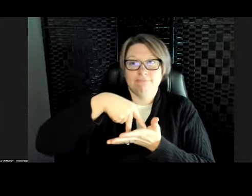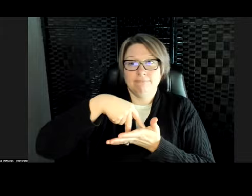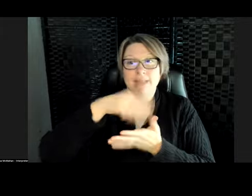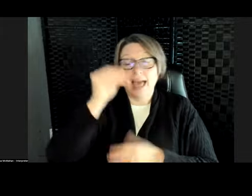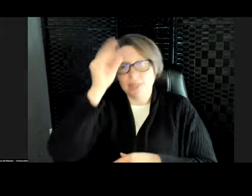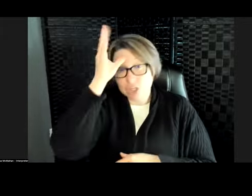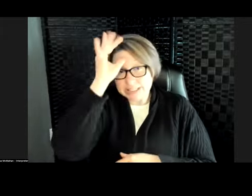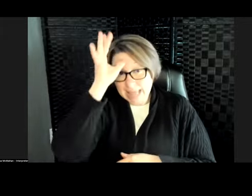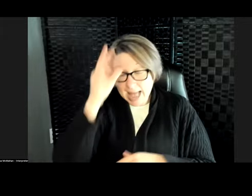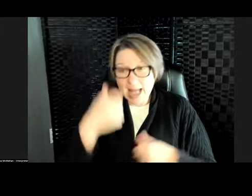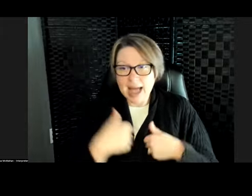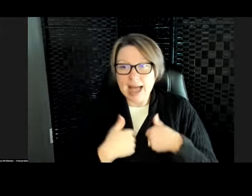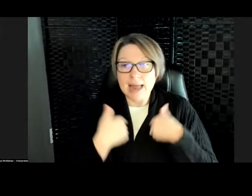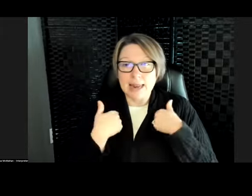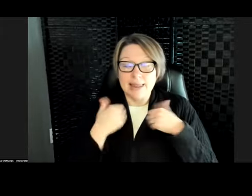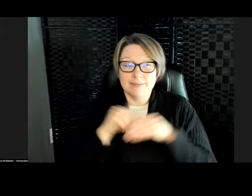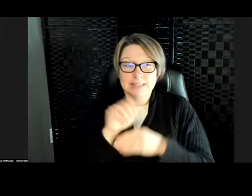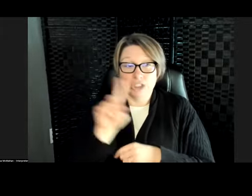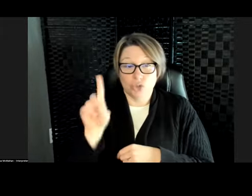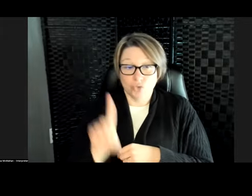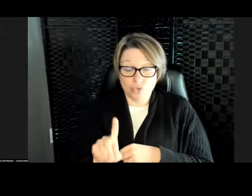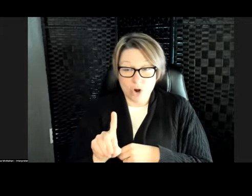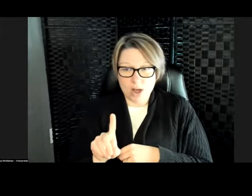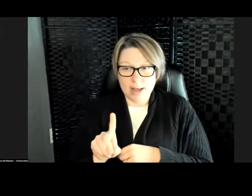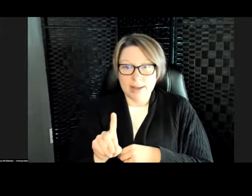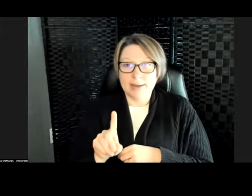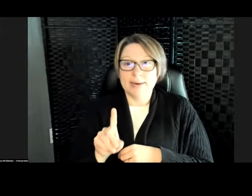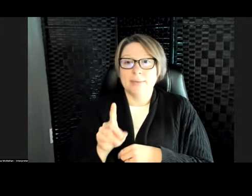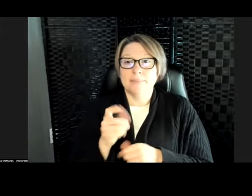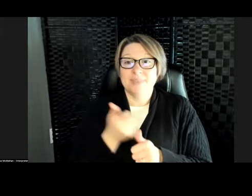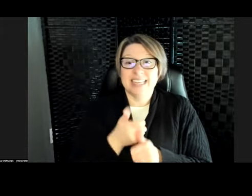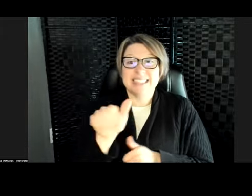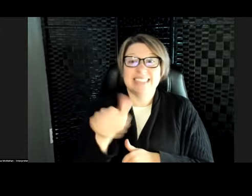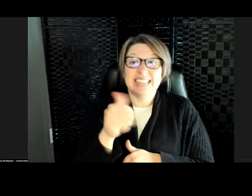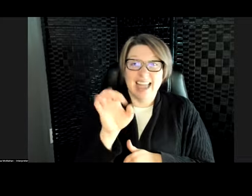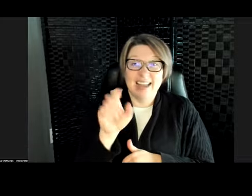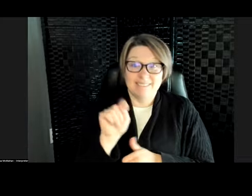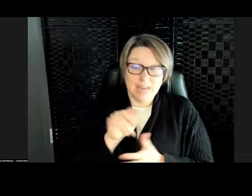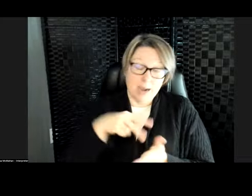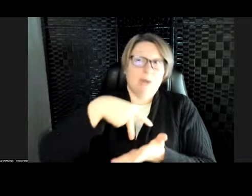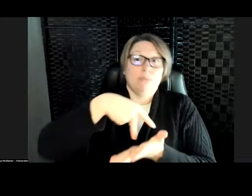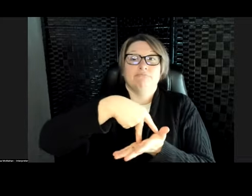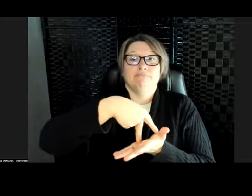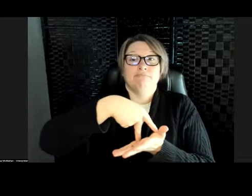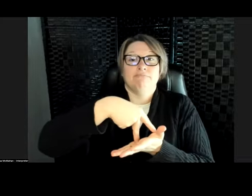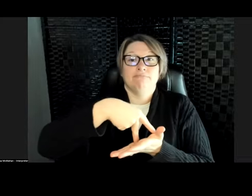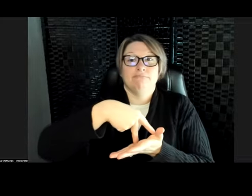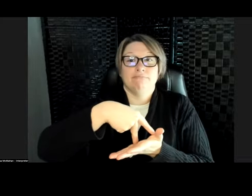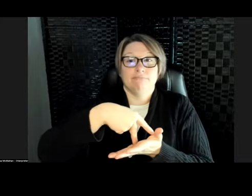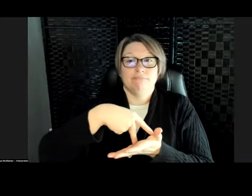who lives in Detroit, he is 10 feet tall when he stands on his legs. So they are the biggest